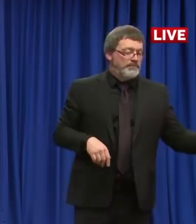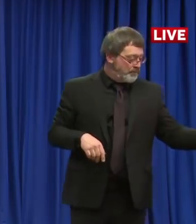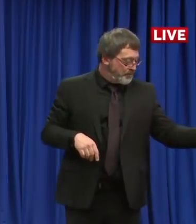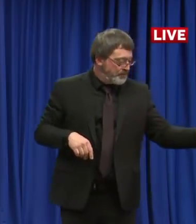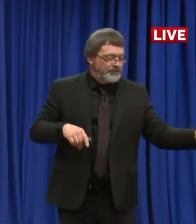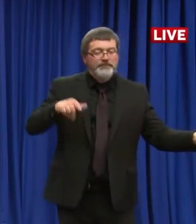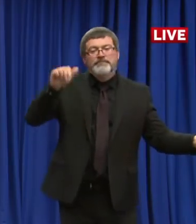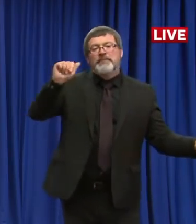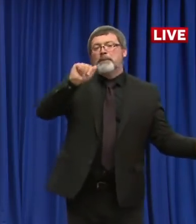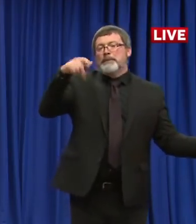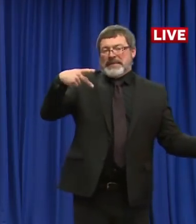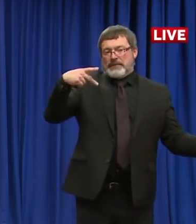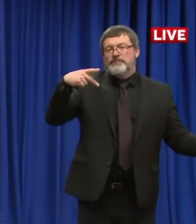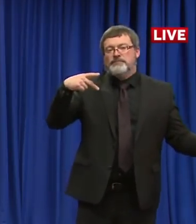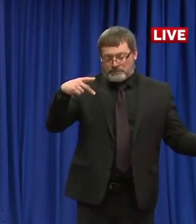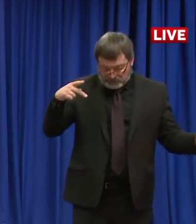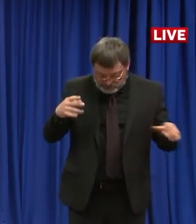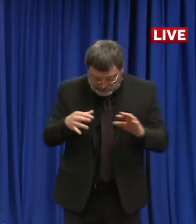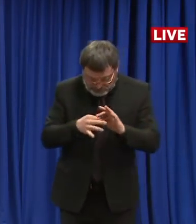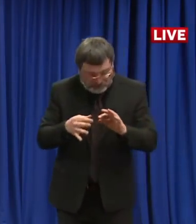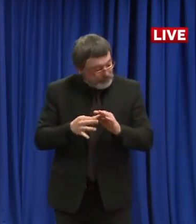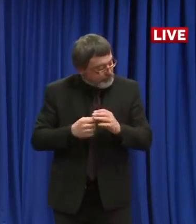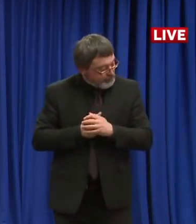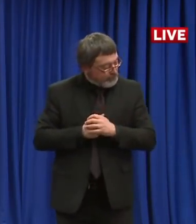Press. Holly, please go ahead with your question.